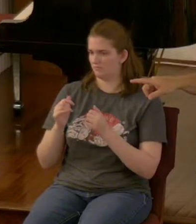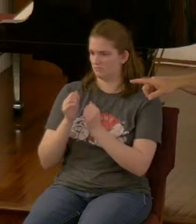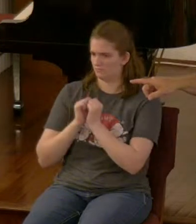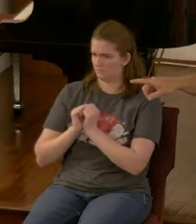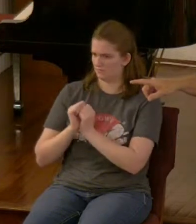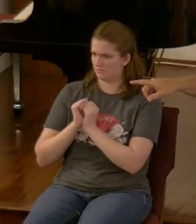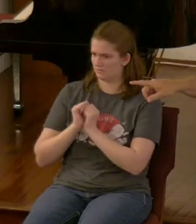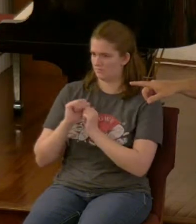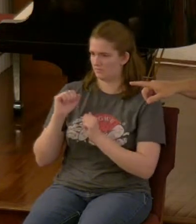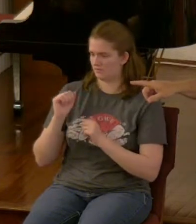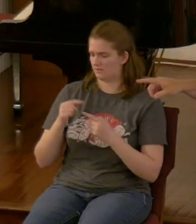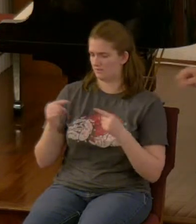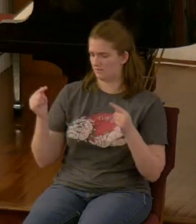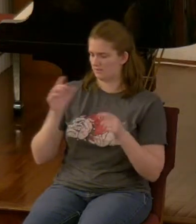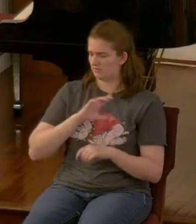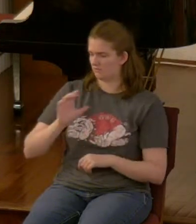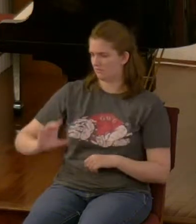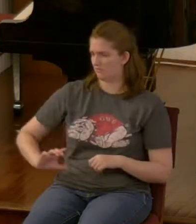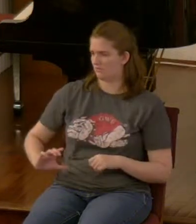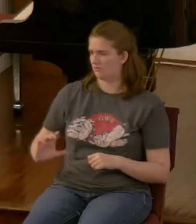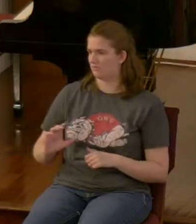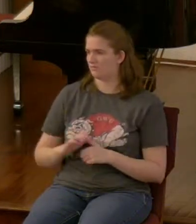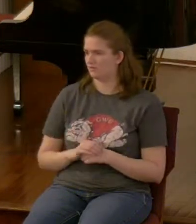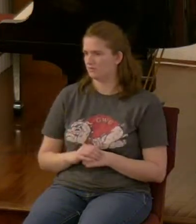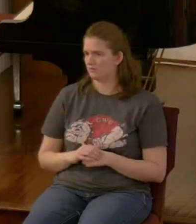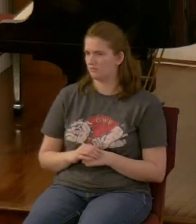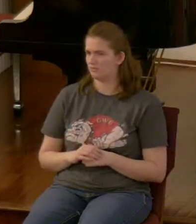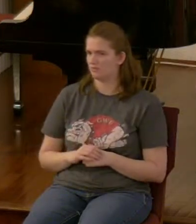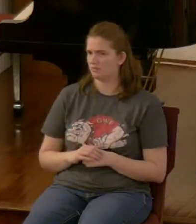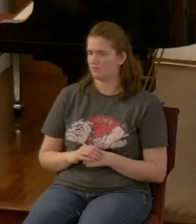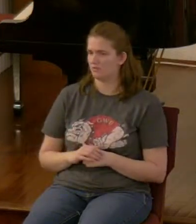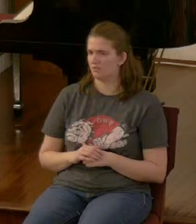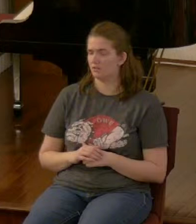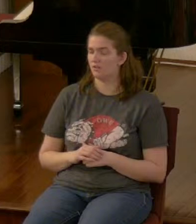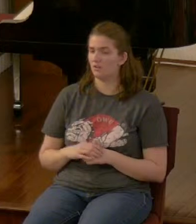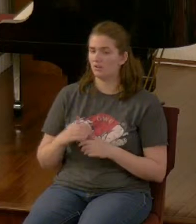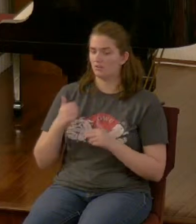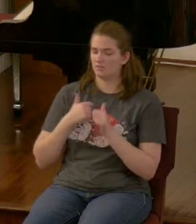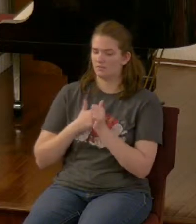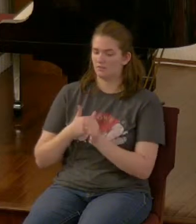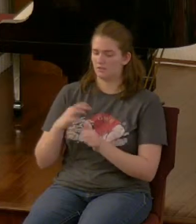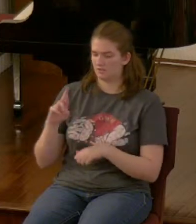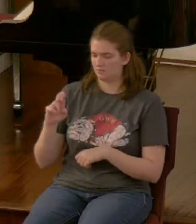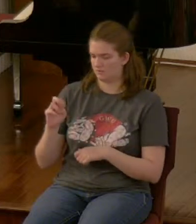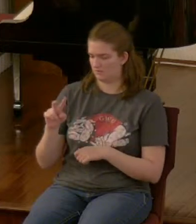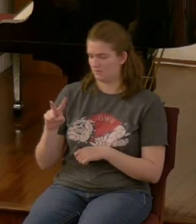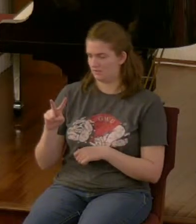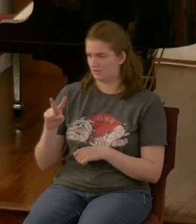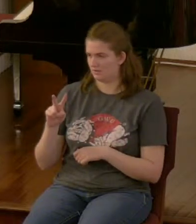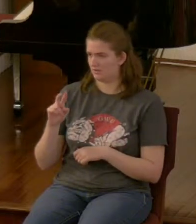what is one act that the Antichrist according to Revelation is going to do